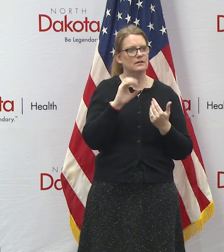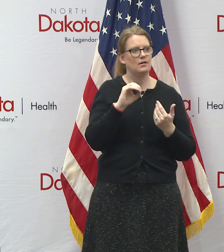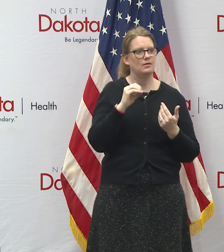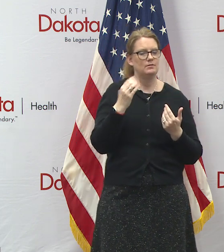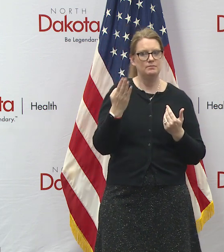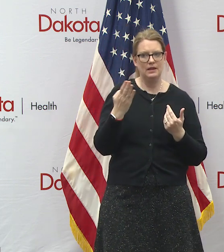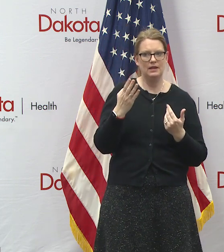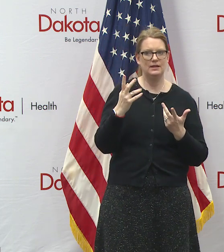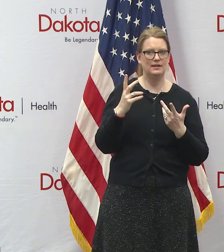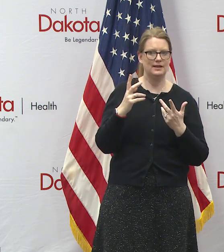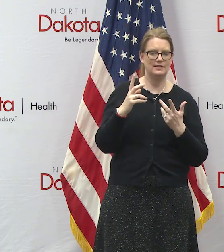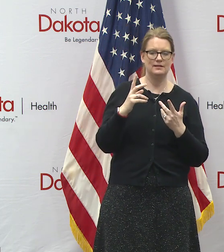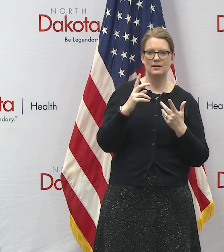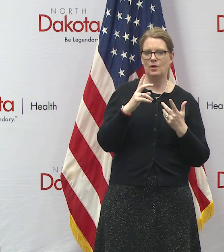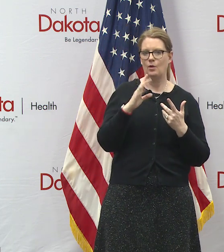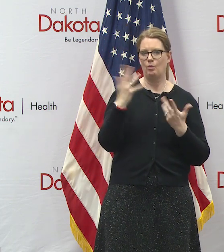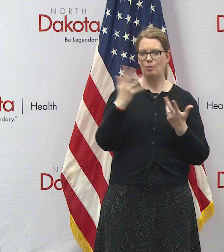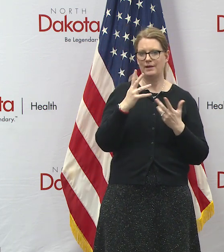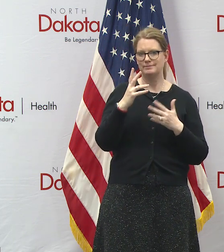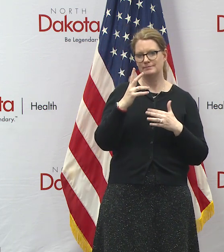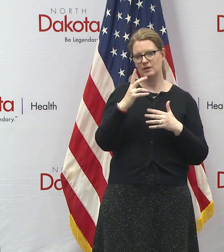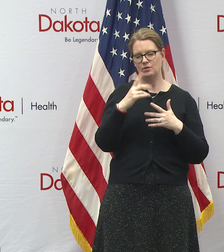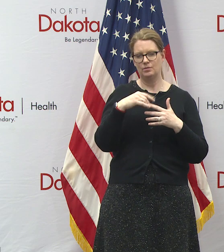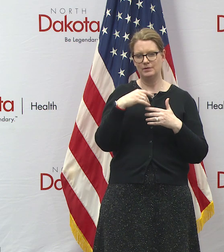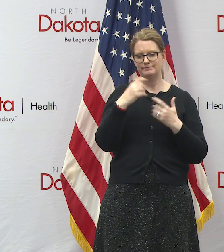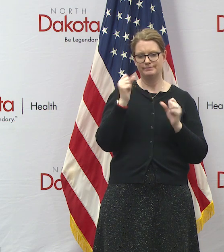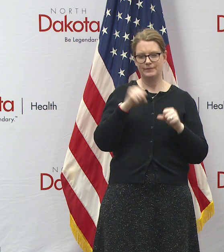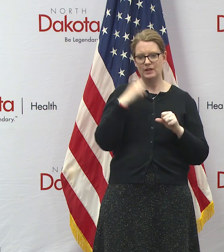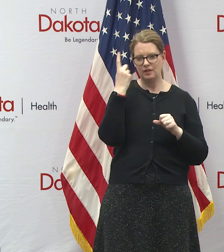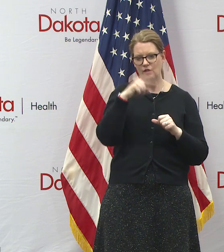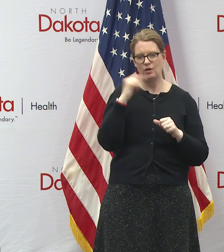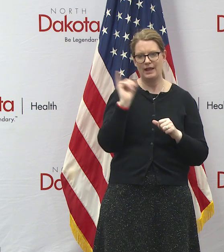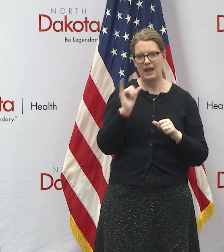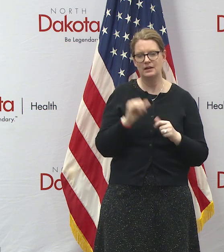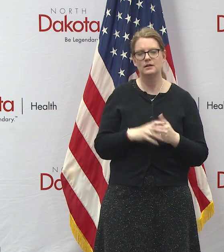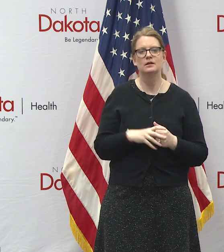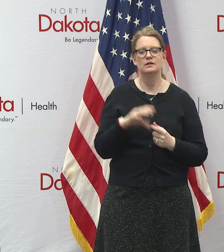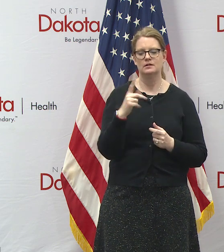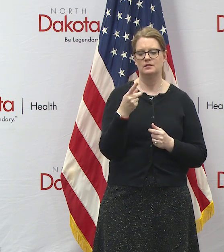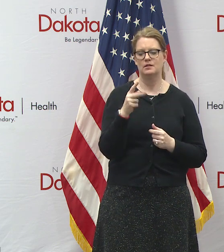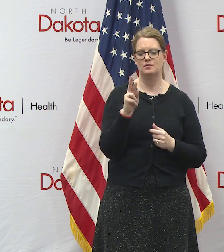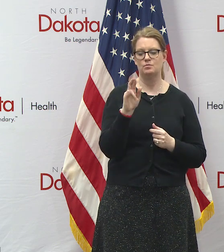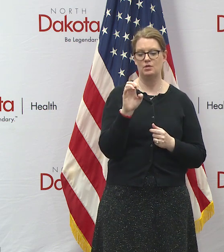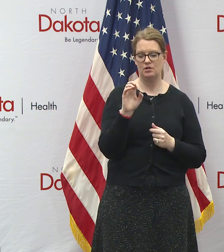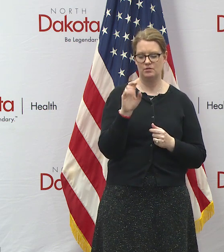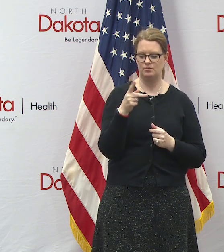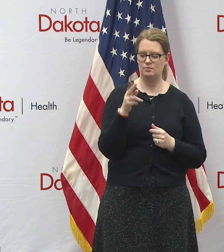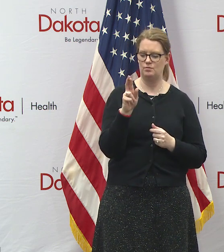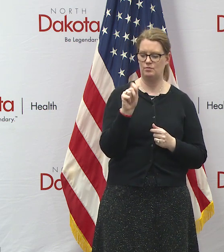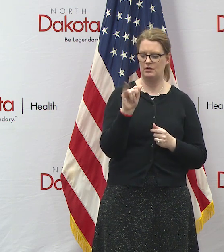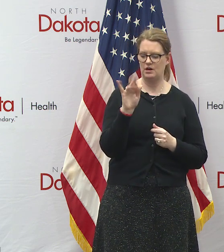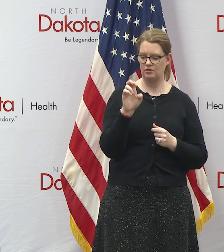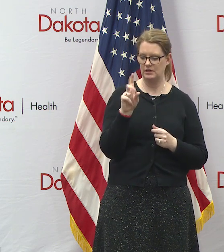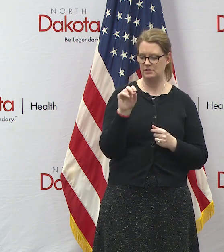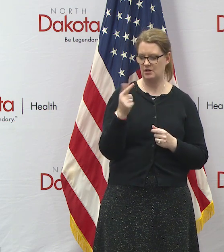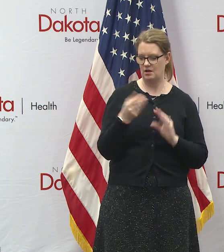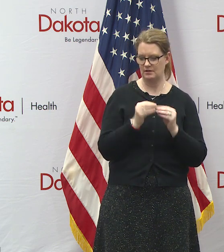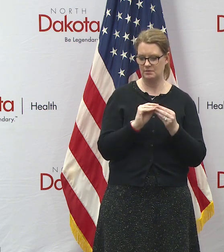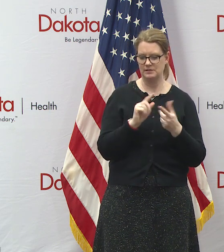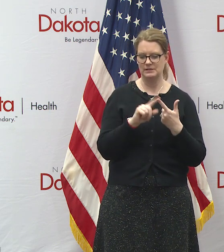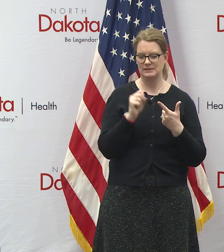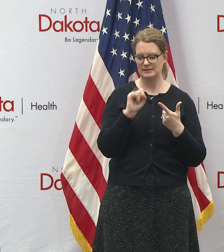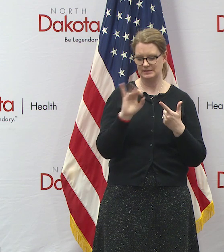updated forecast could look like but i was standing there thinking beforehand that the prairie dog numbers the sif numbers the